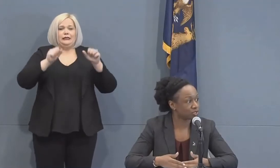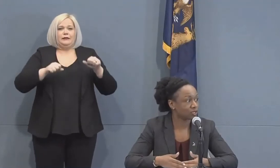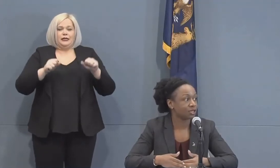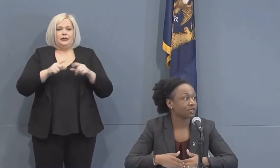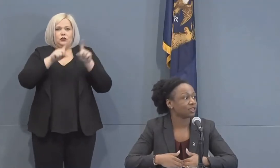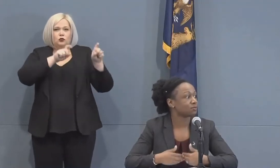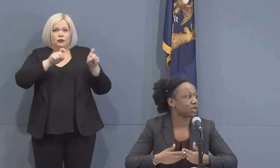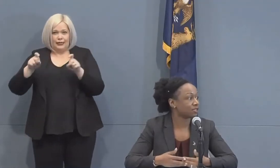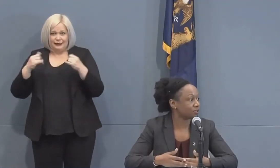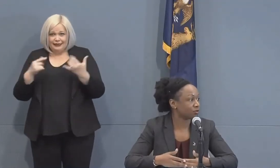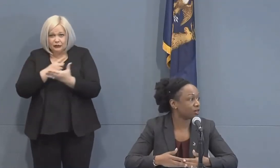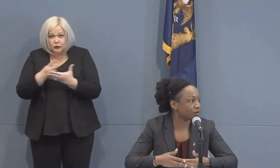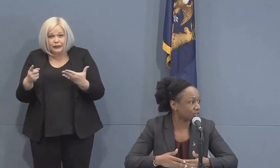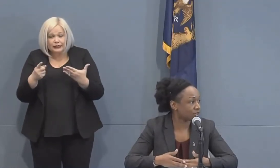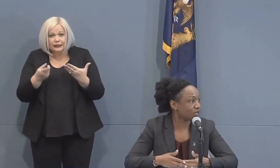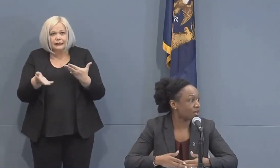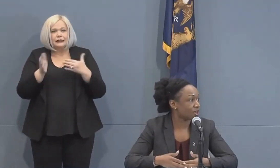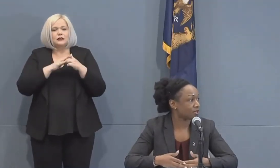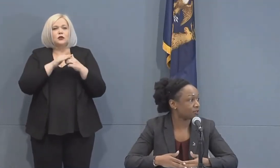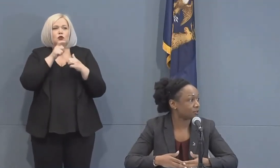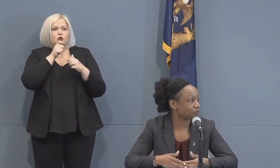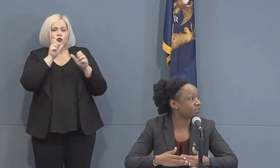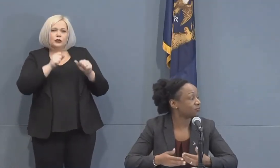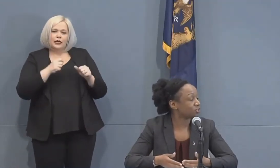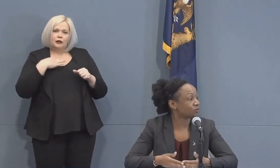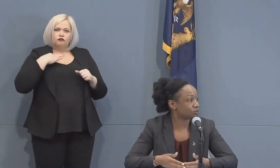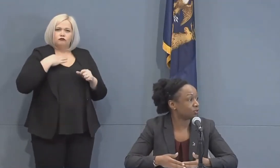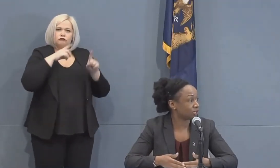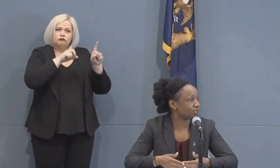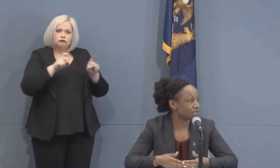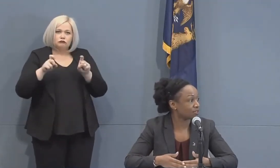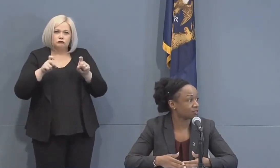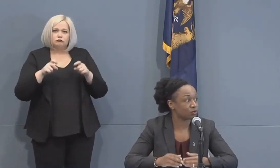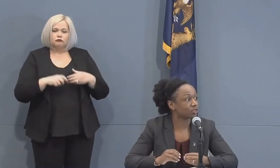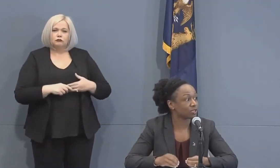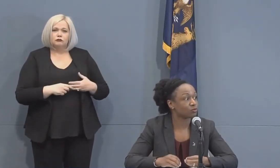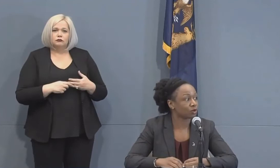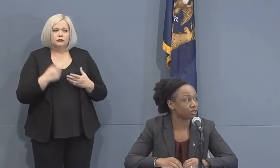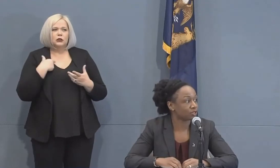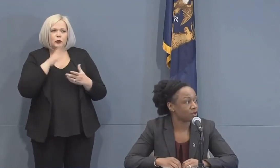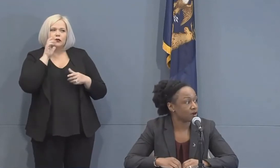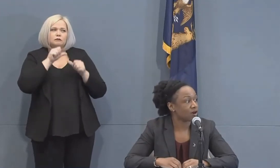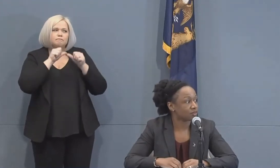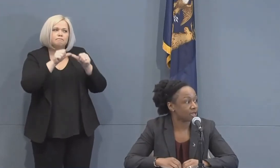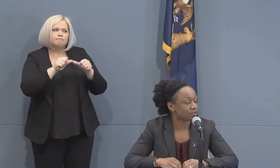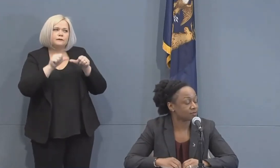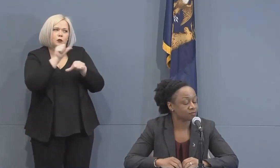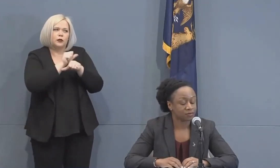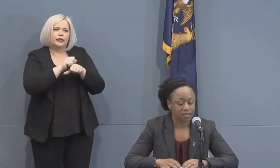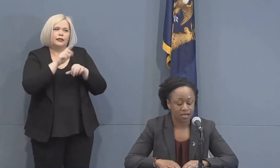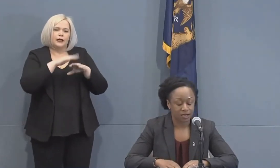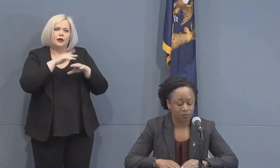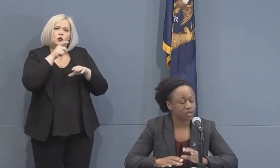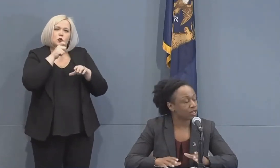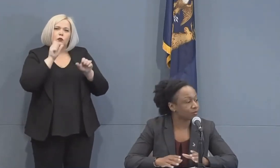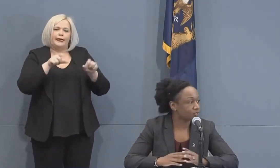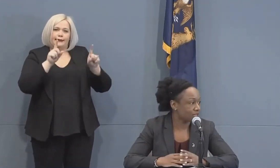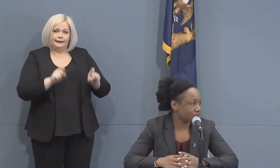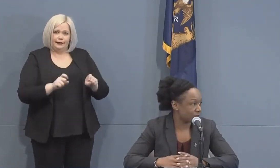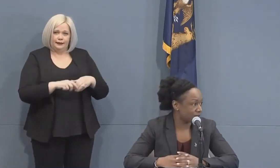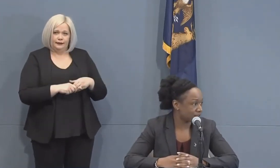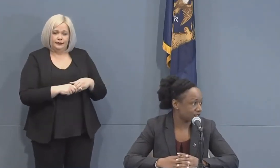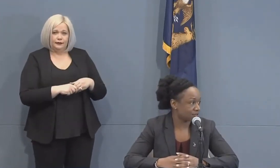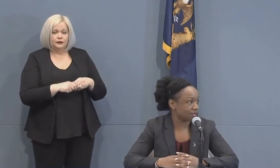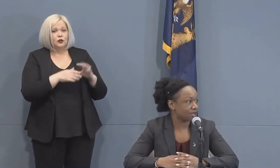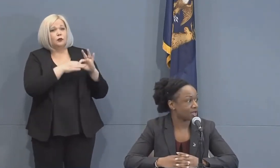even this week expanding the priority uh for individuals who can get a test so we'll keep working on that uh when it comes